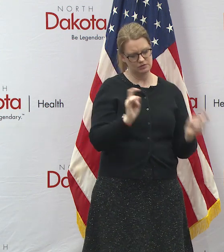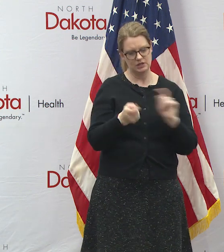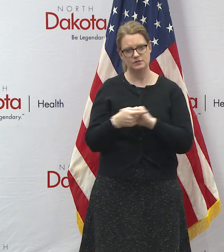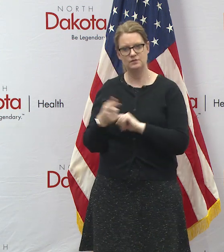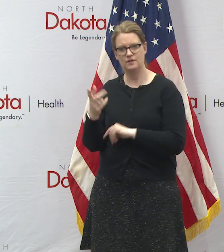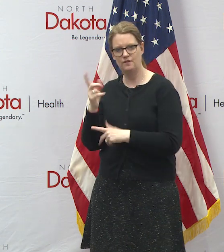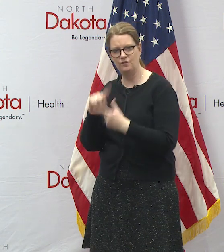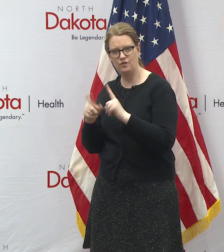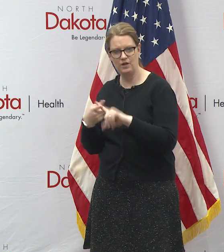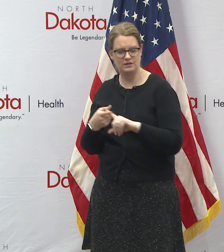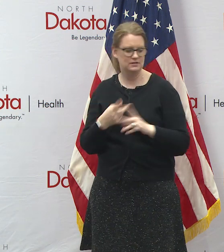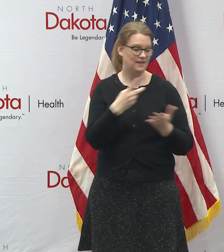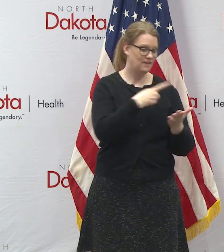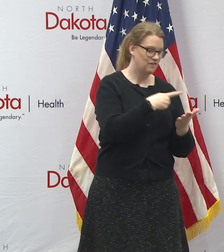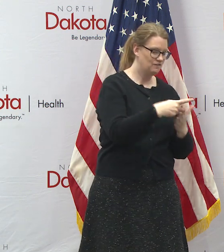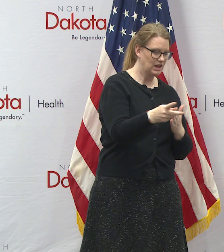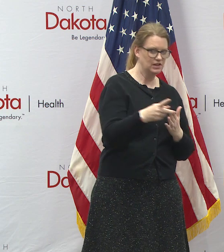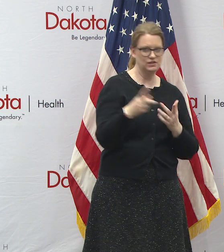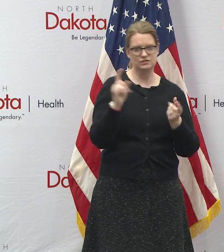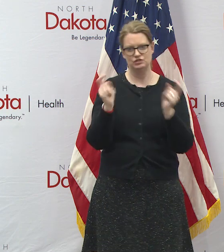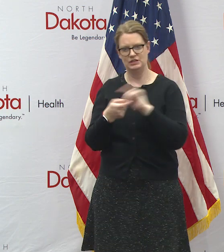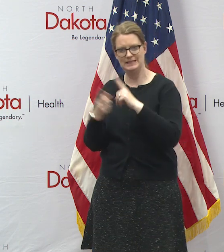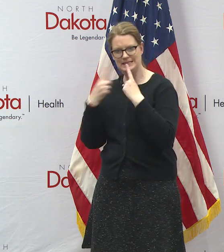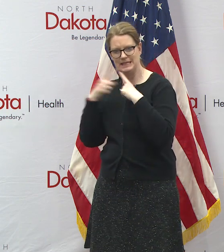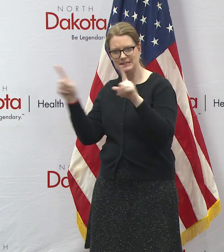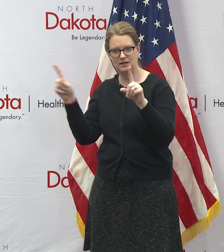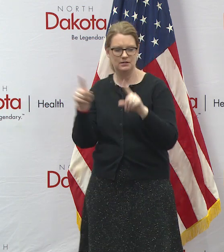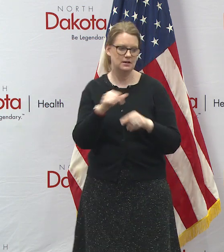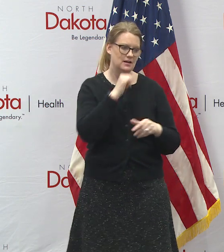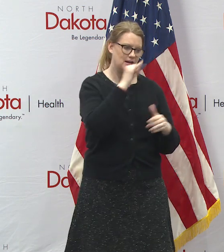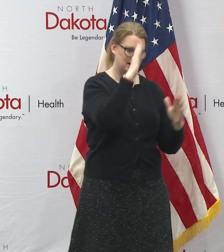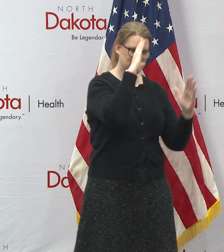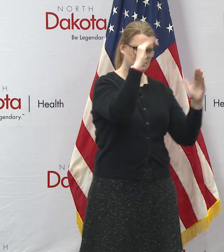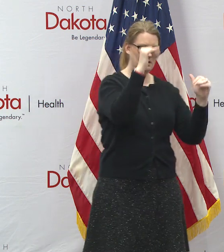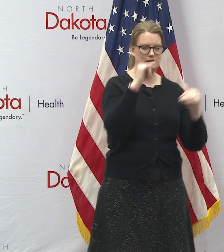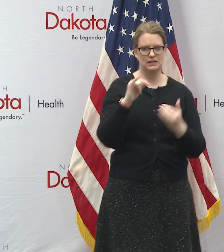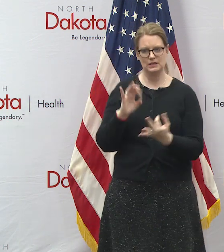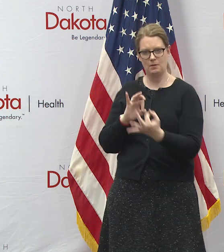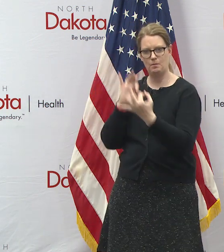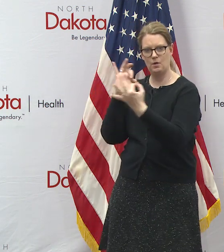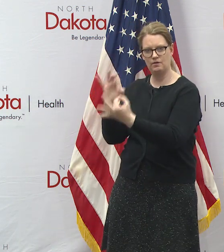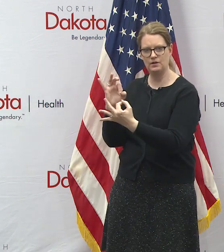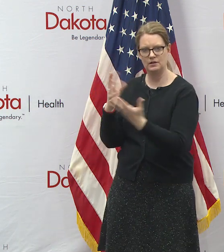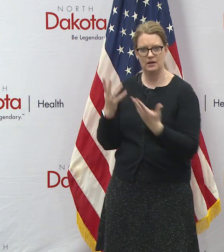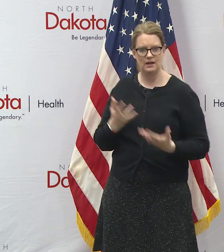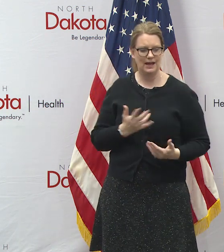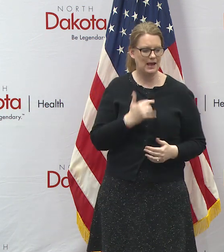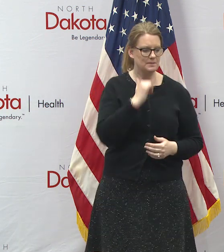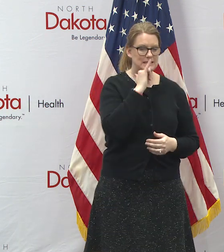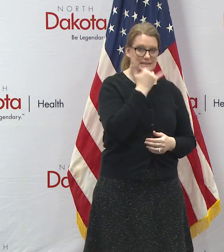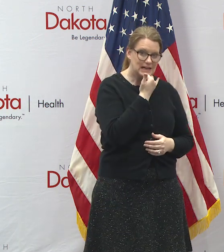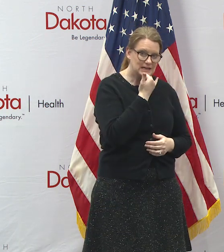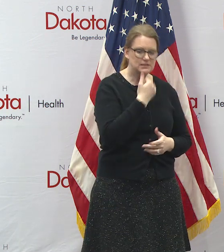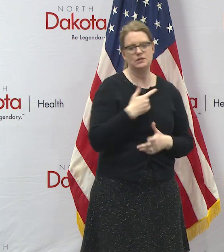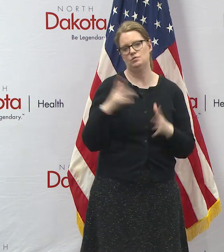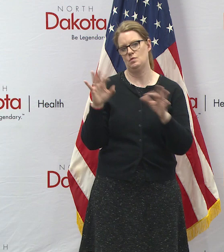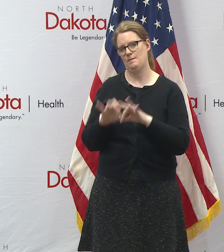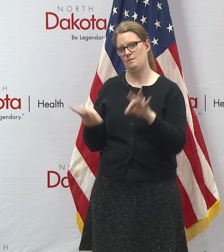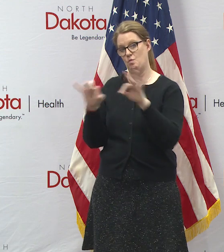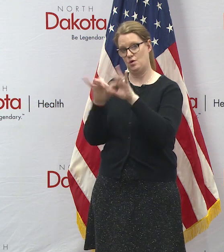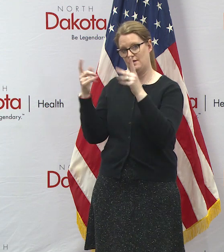failures into successes the unexpected into perfect timing and mistakes into important events